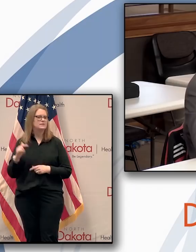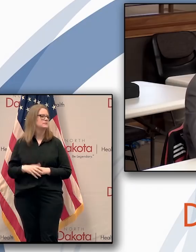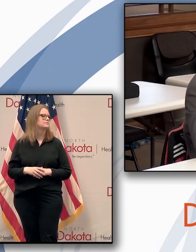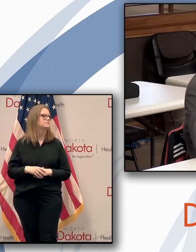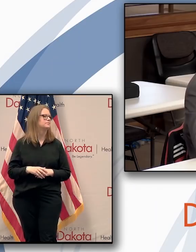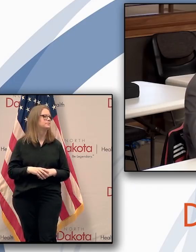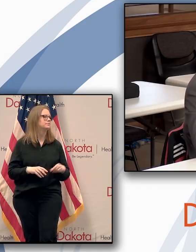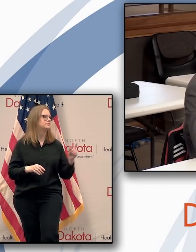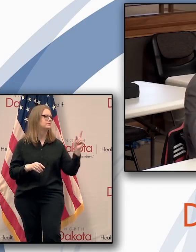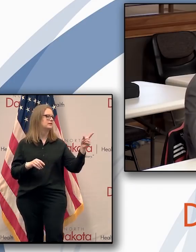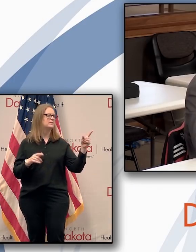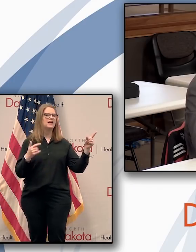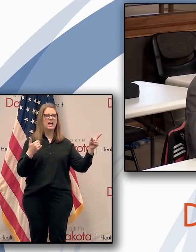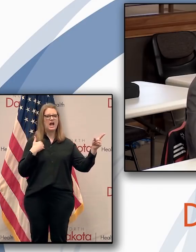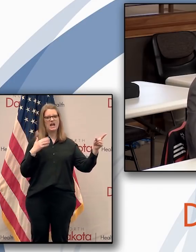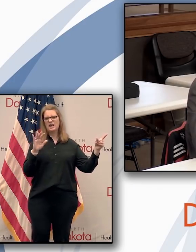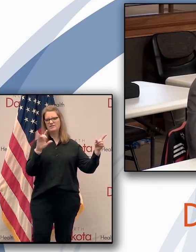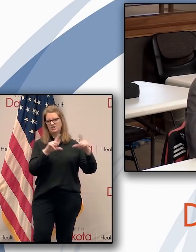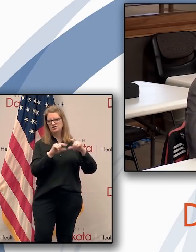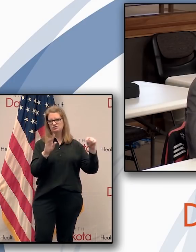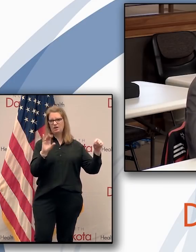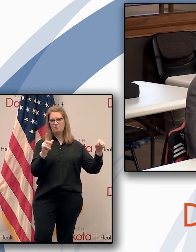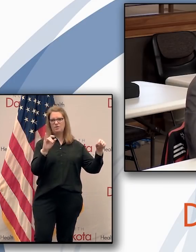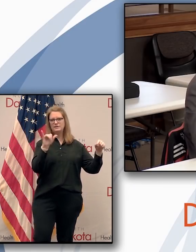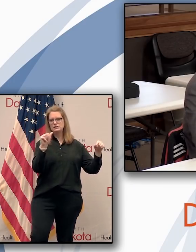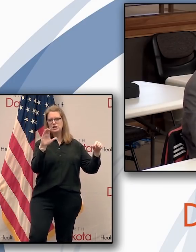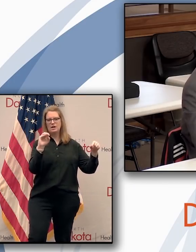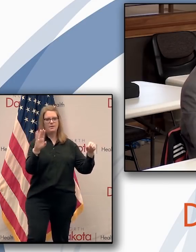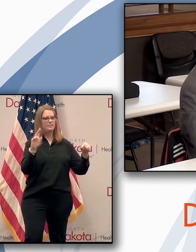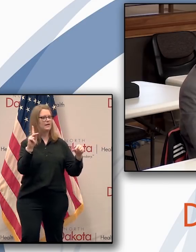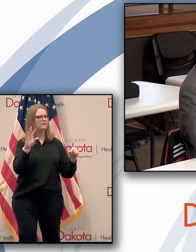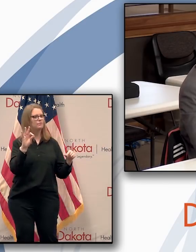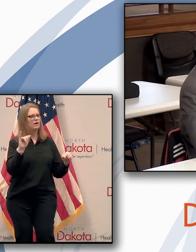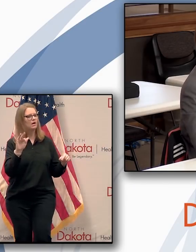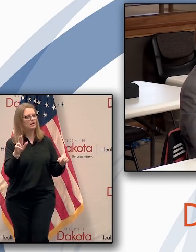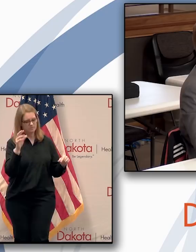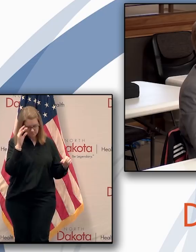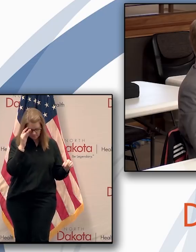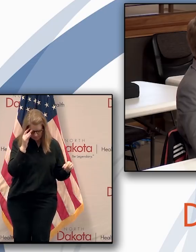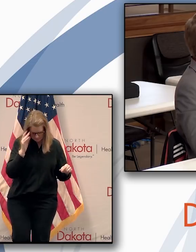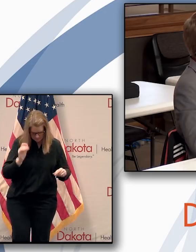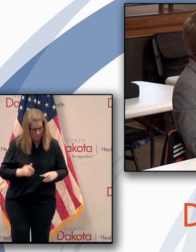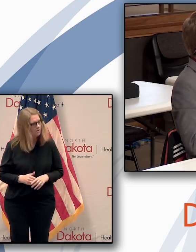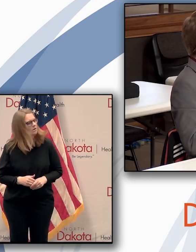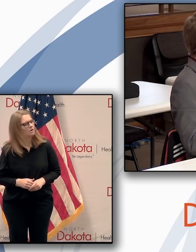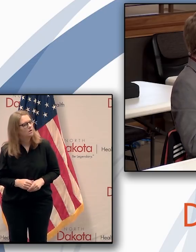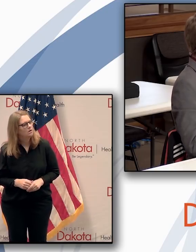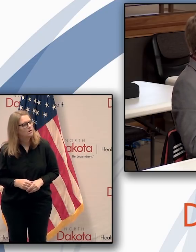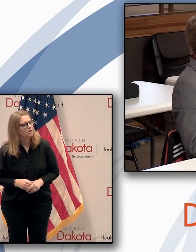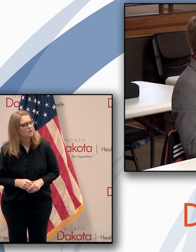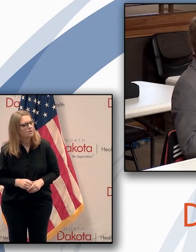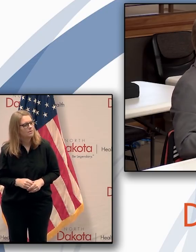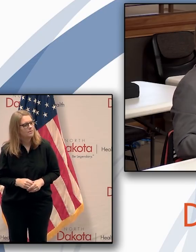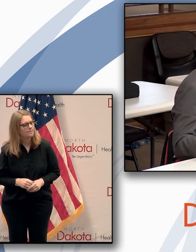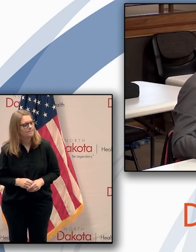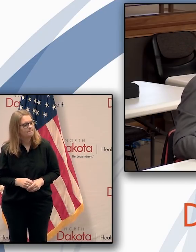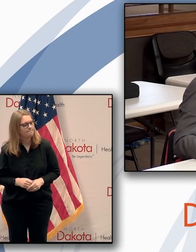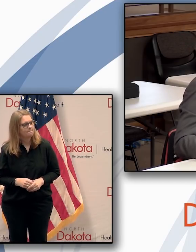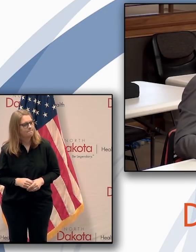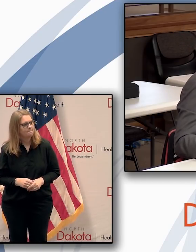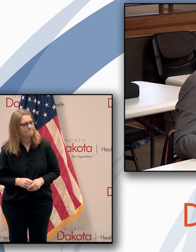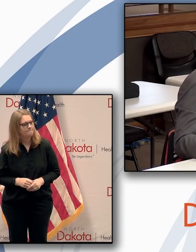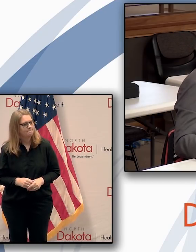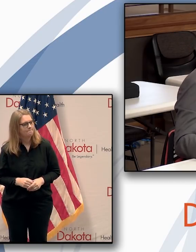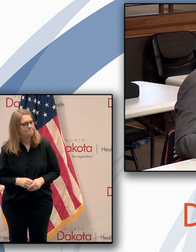I'm old school. have a checkbook as well. Is there a certain cutoff date for possibly